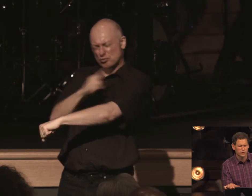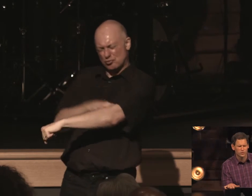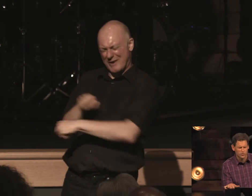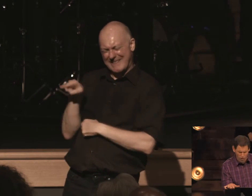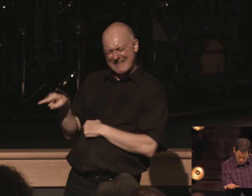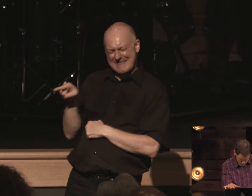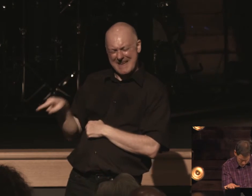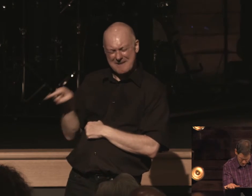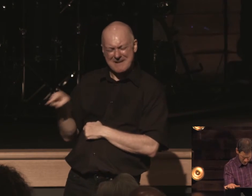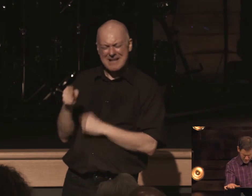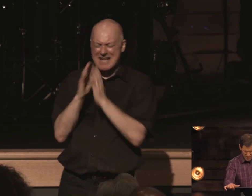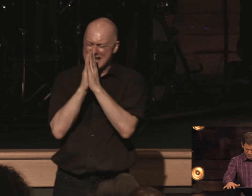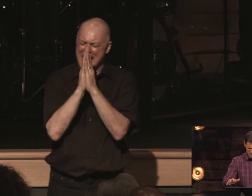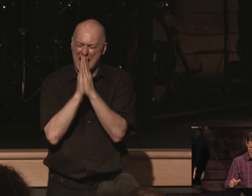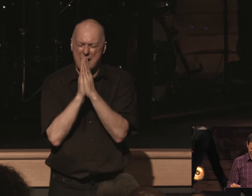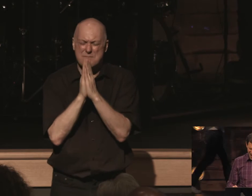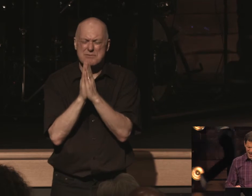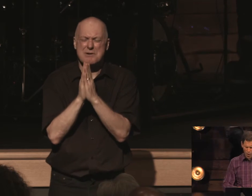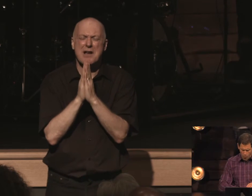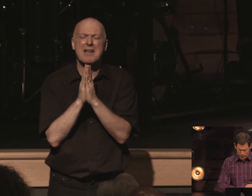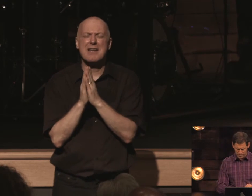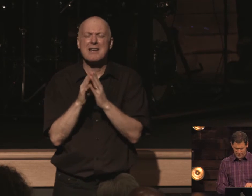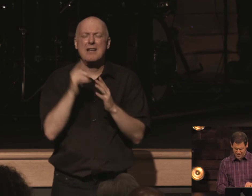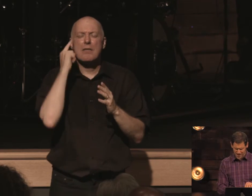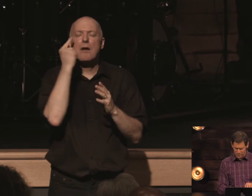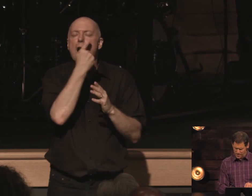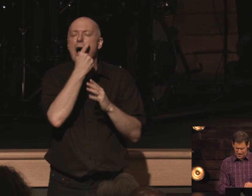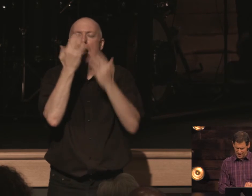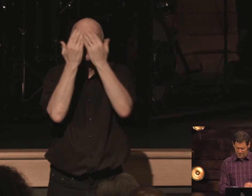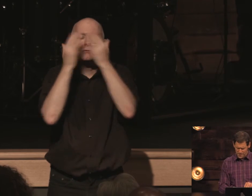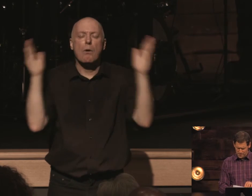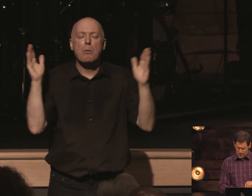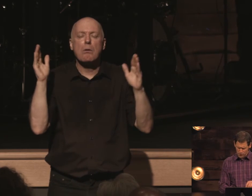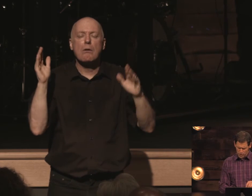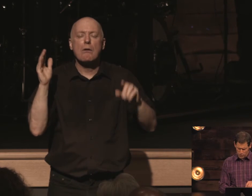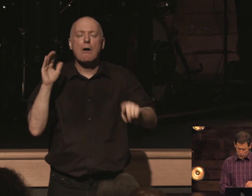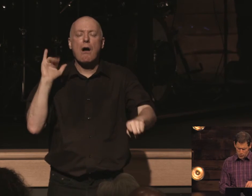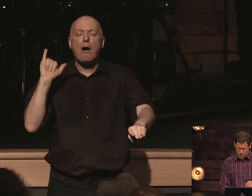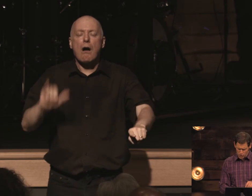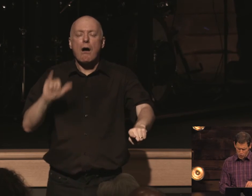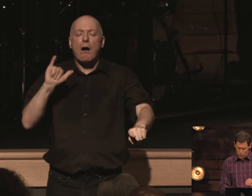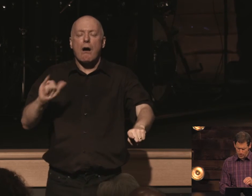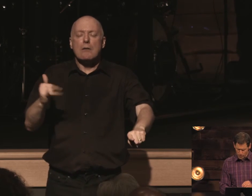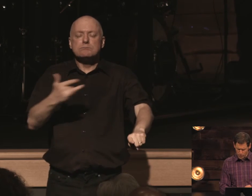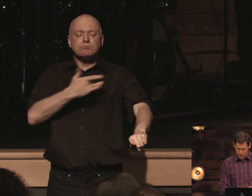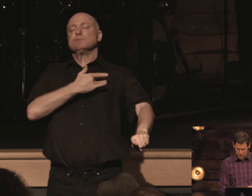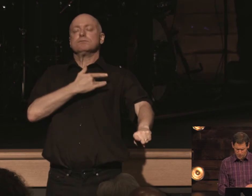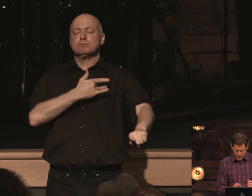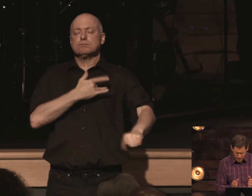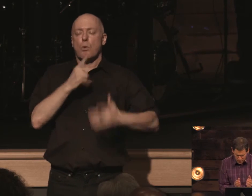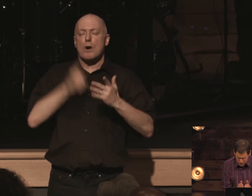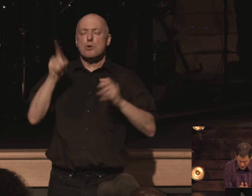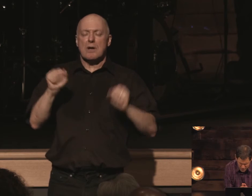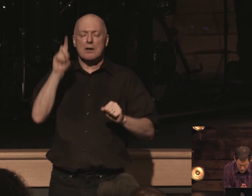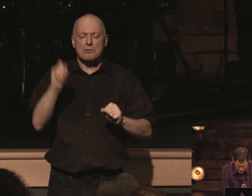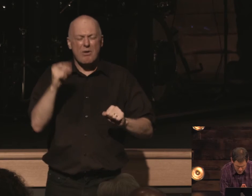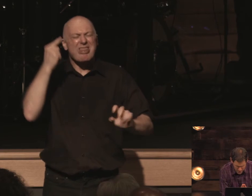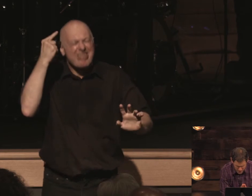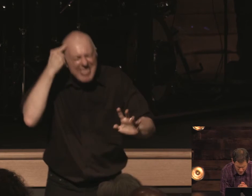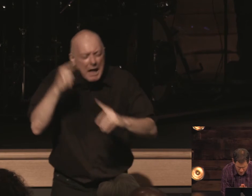such a resolve i pray there's such an eye-opening time right now of what you and you alone can do loved ones think about it did god